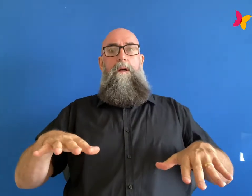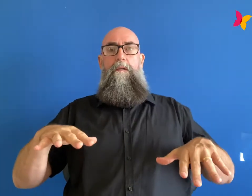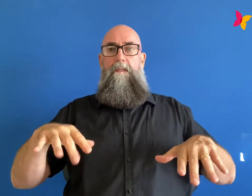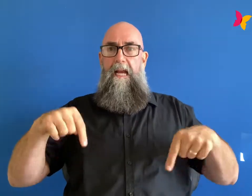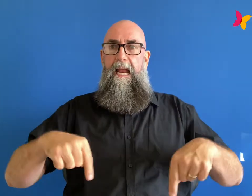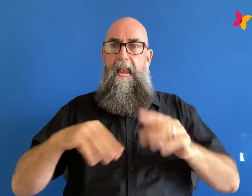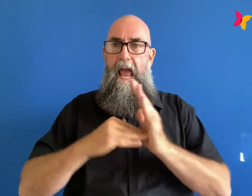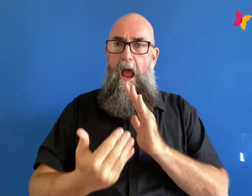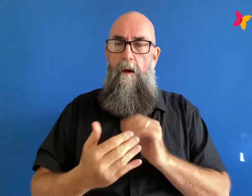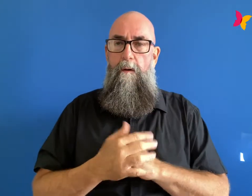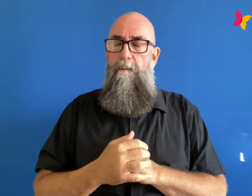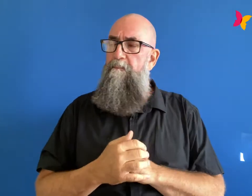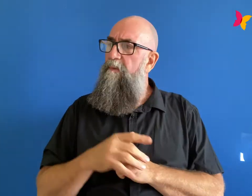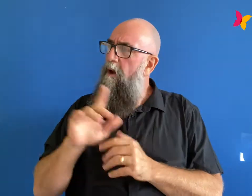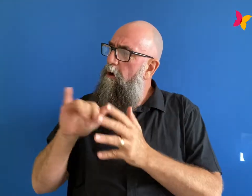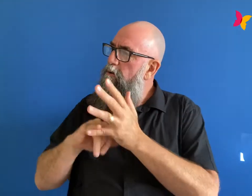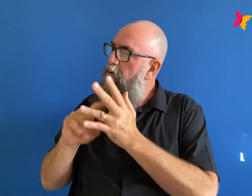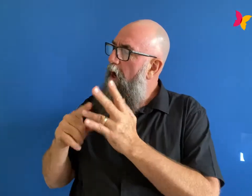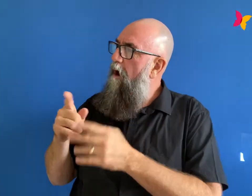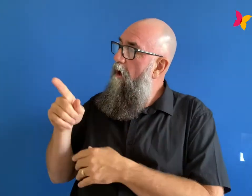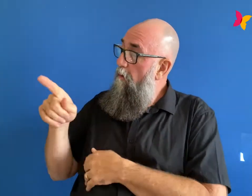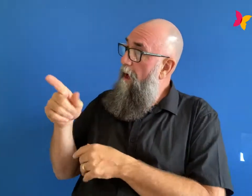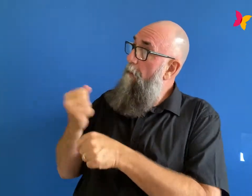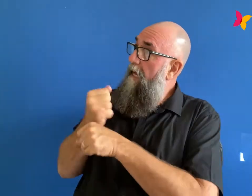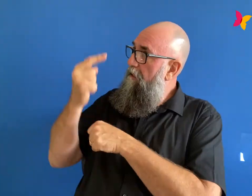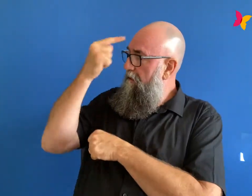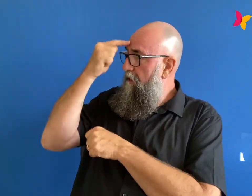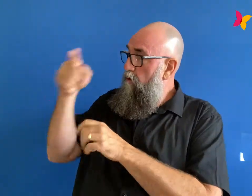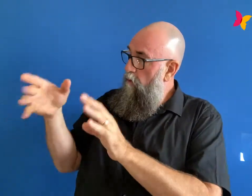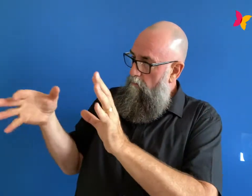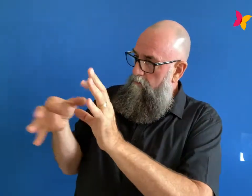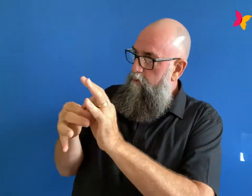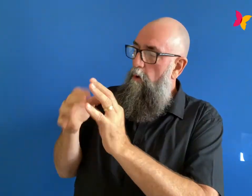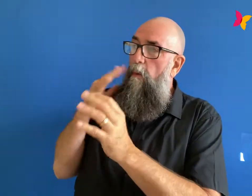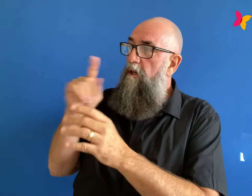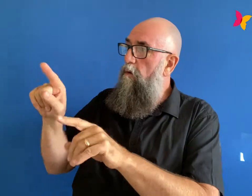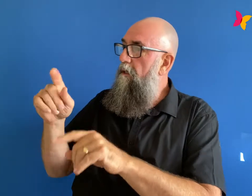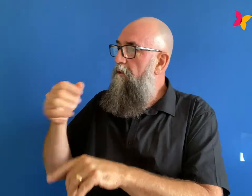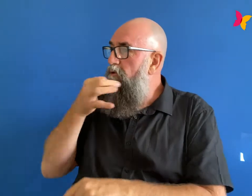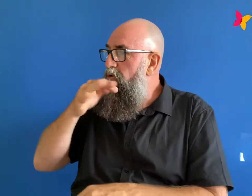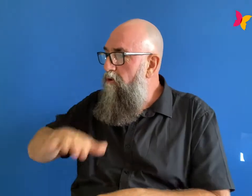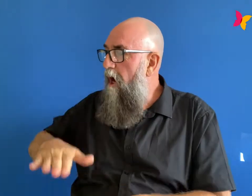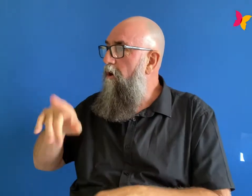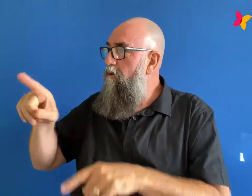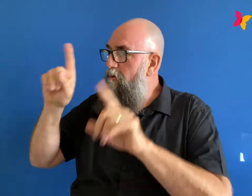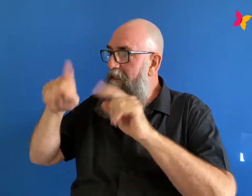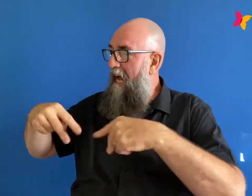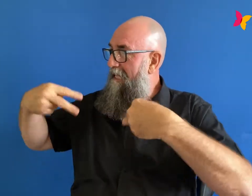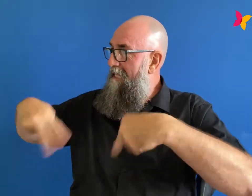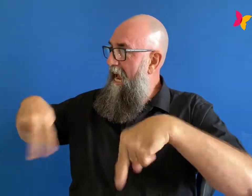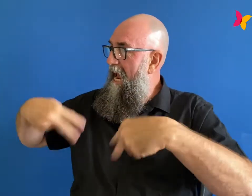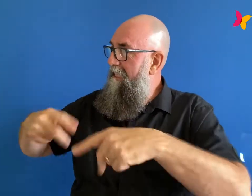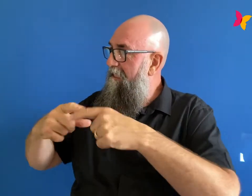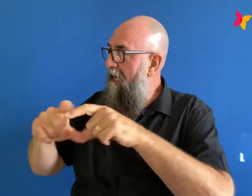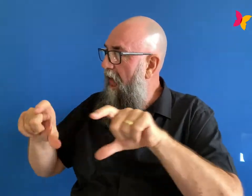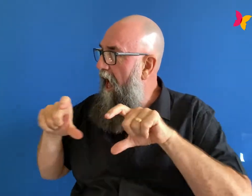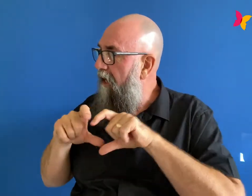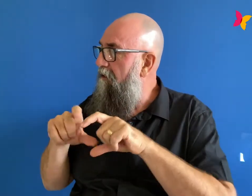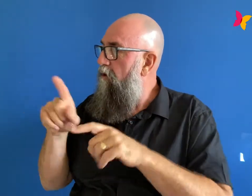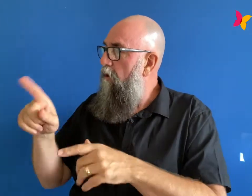why you liked doing dance classes when you were a kid and you said you just enjoyed the movement and this was before we talked about the sort of the public